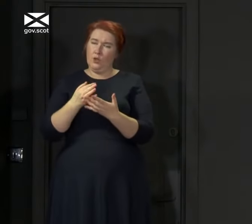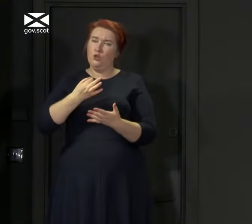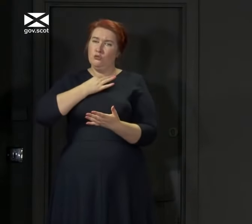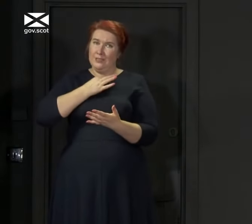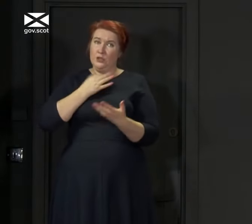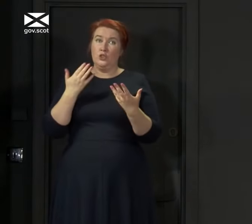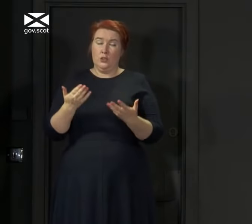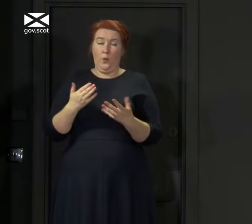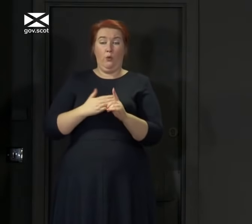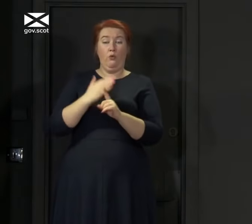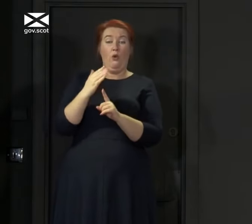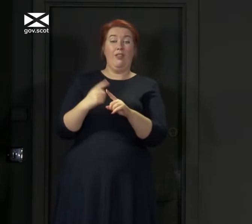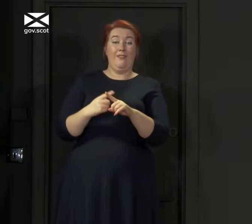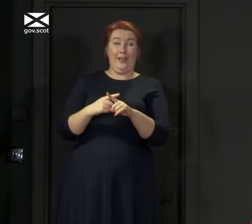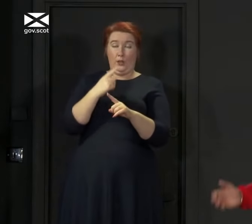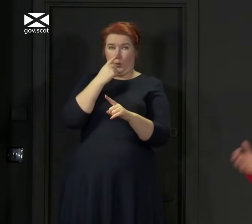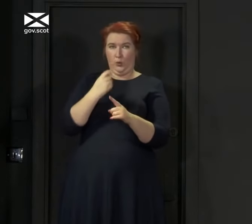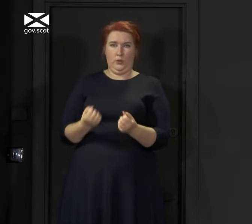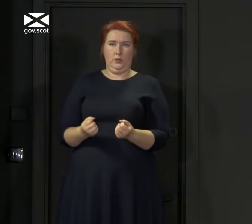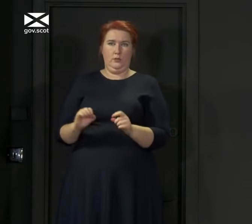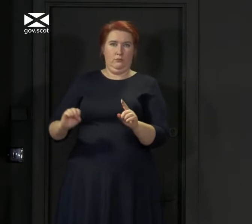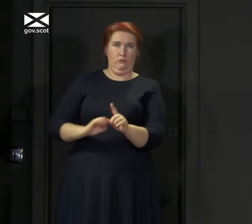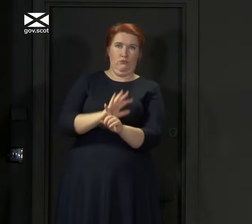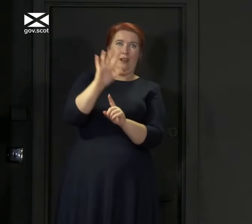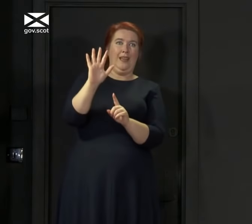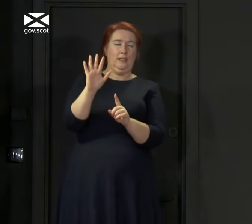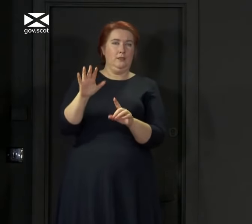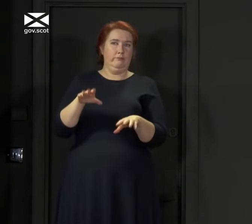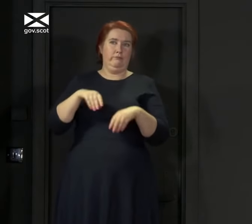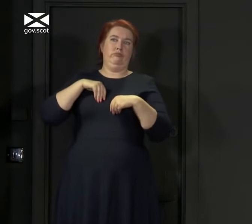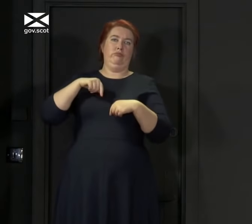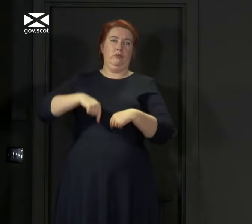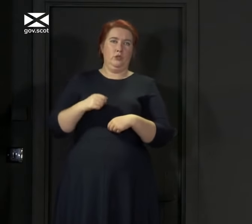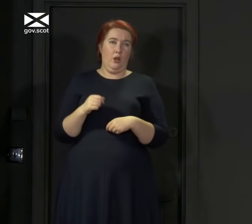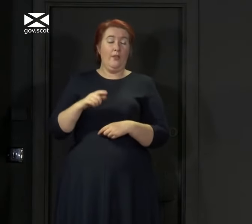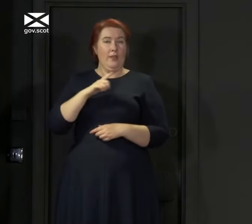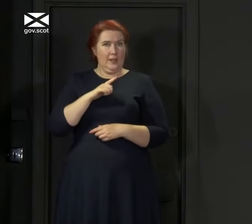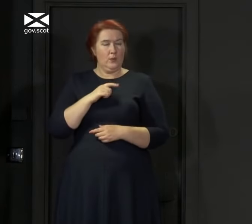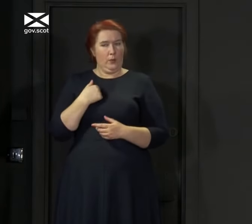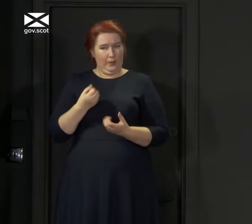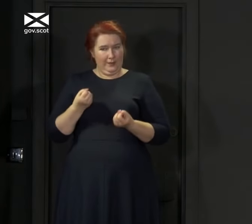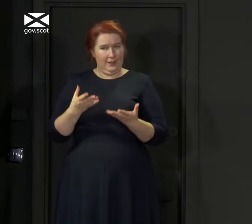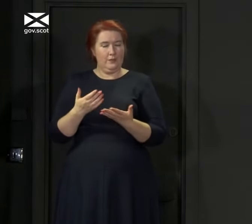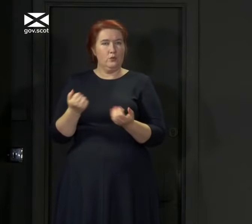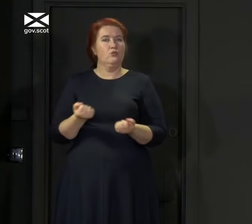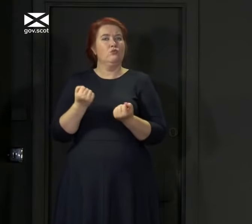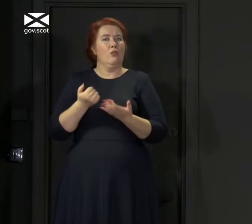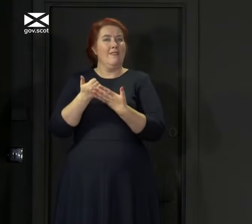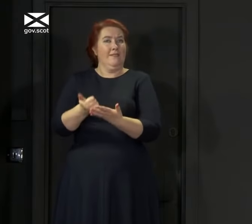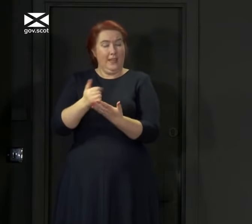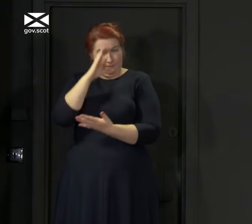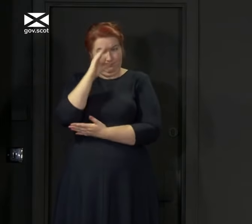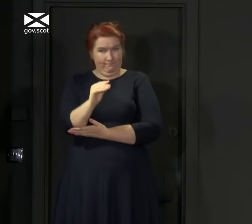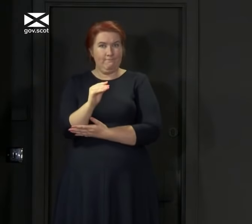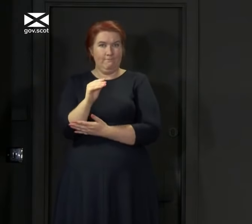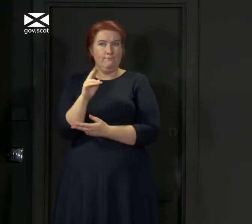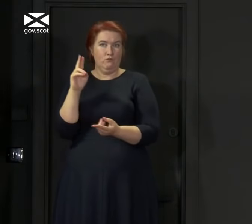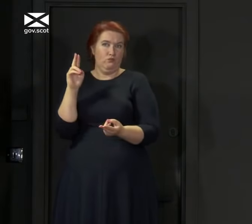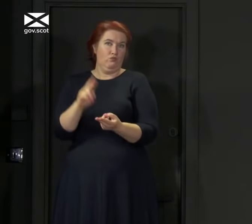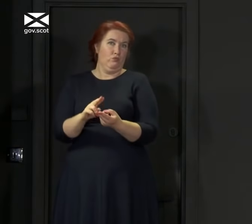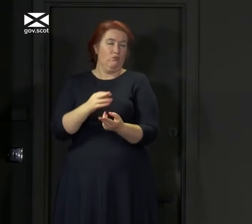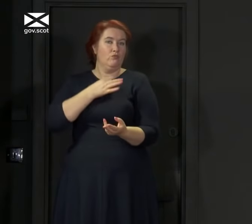England right now. And that's why we are not doing nothing about that. We are giving very strong advice to minimise those risks.